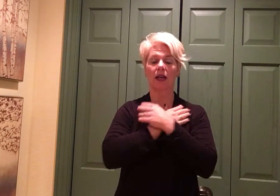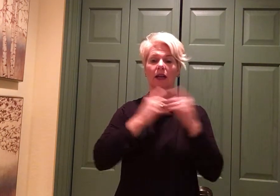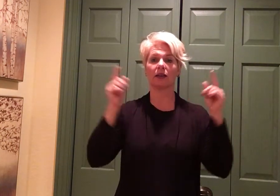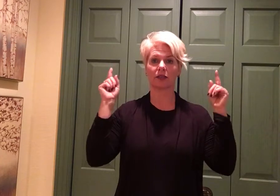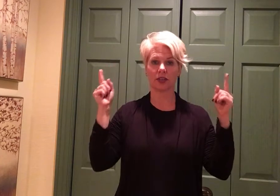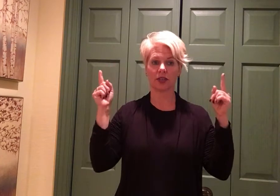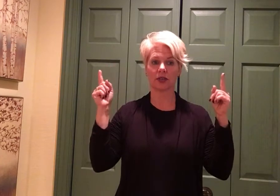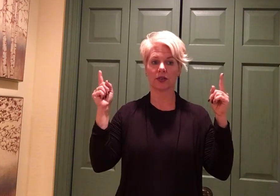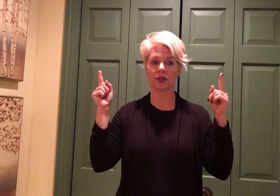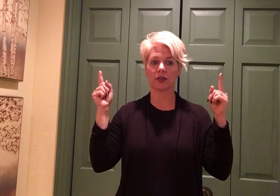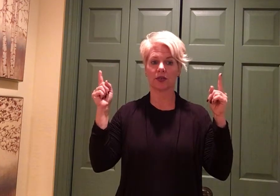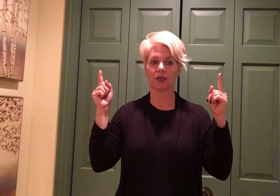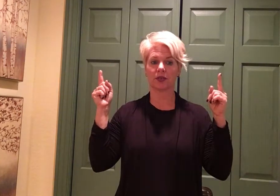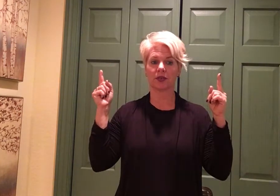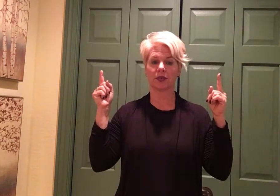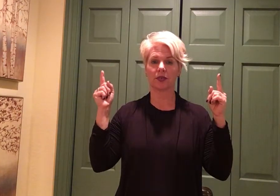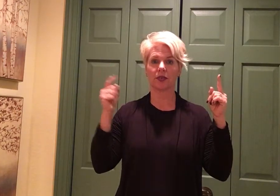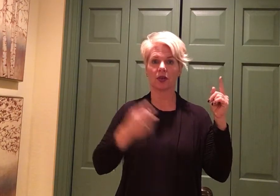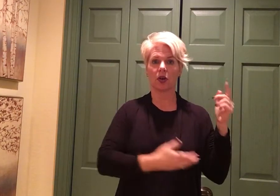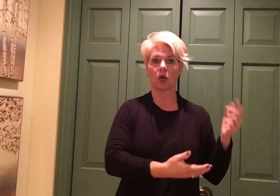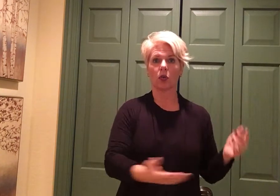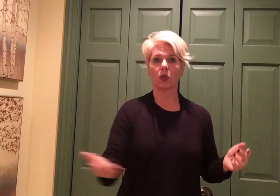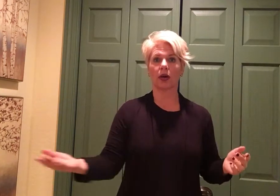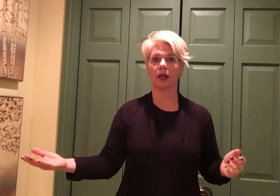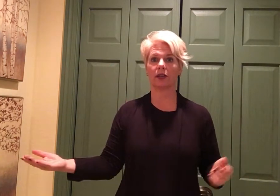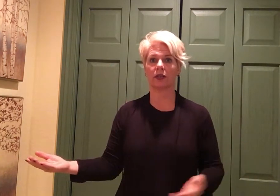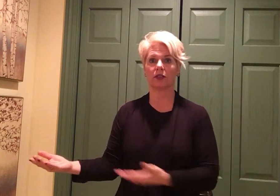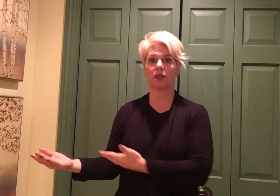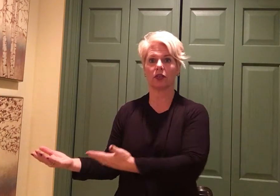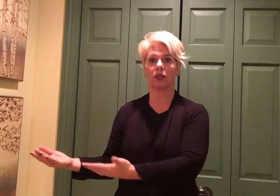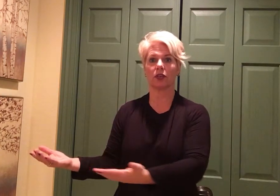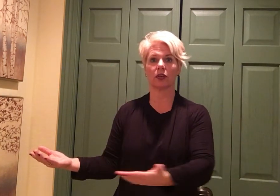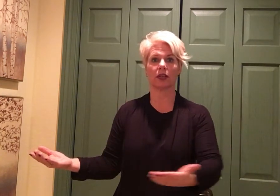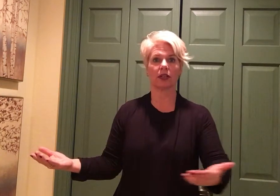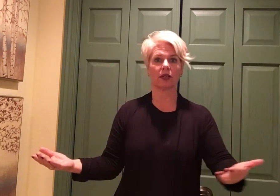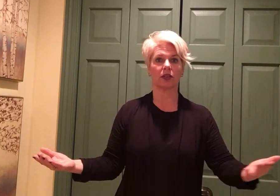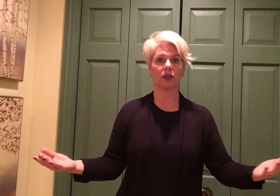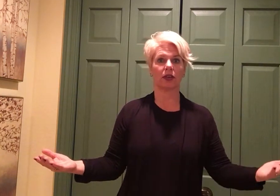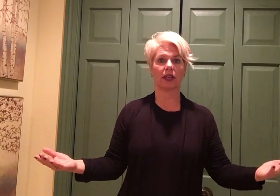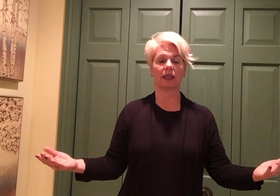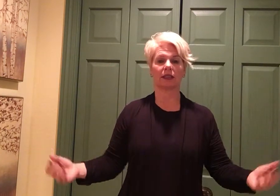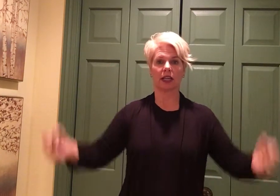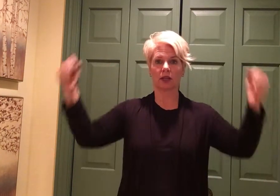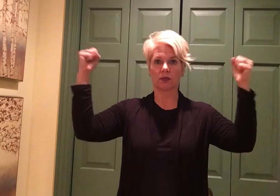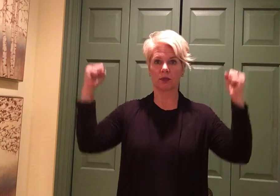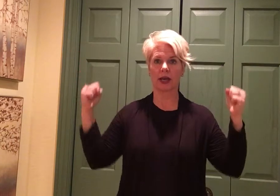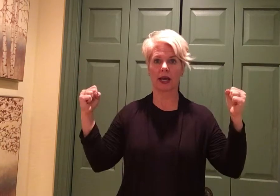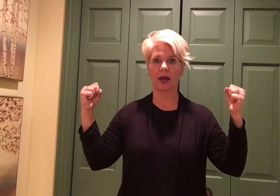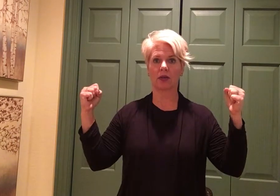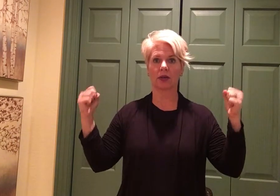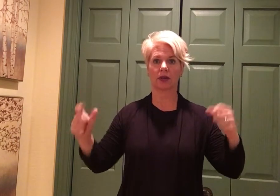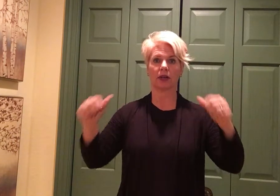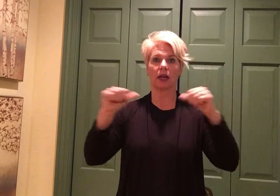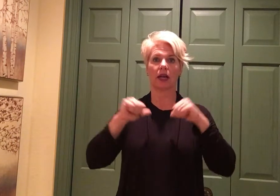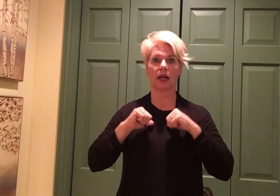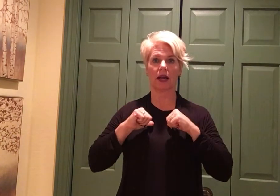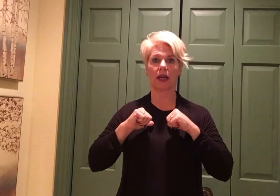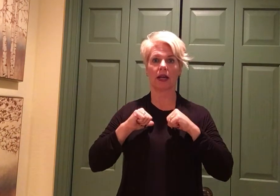you. Wonderful in grace and power, I